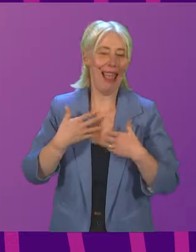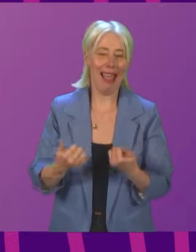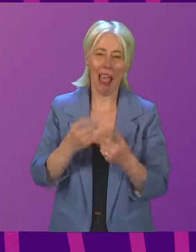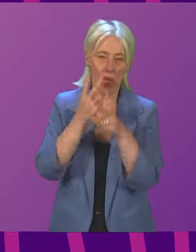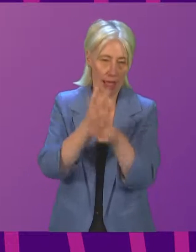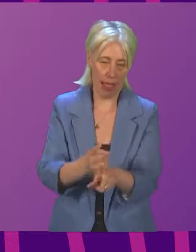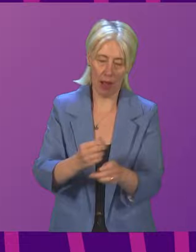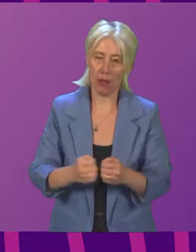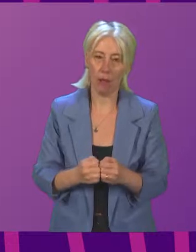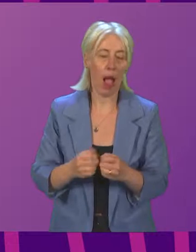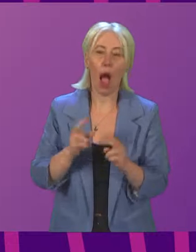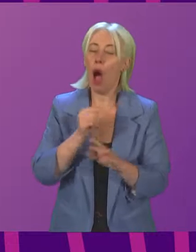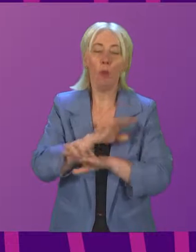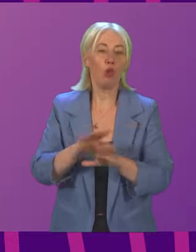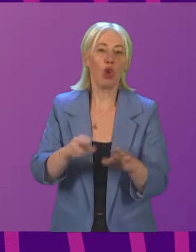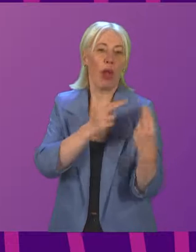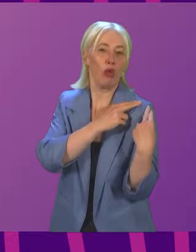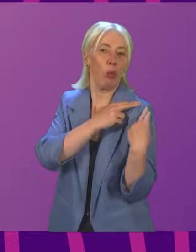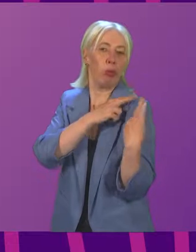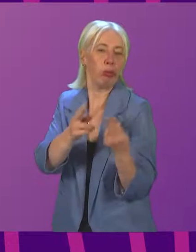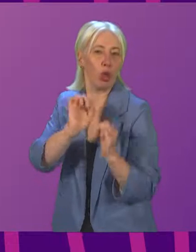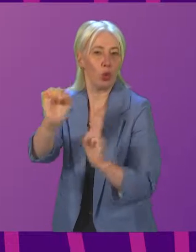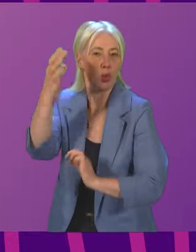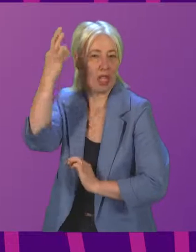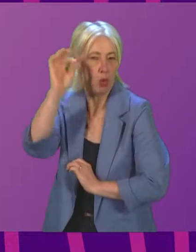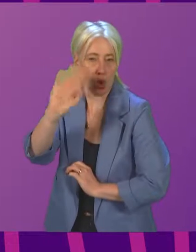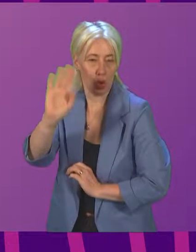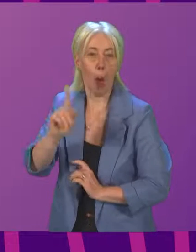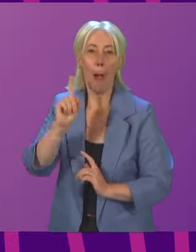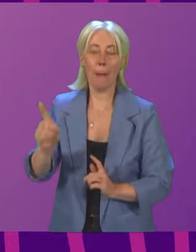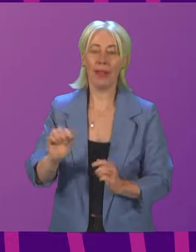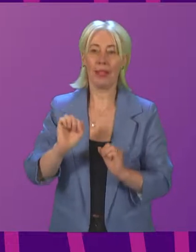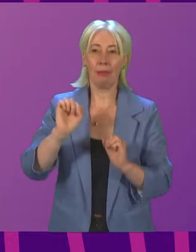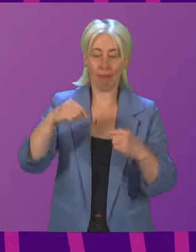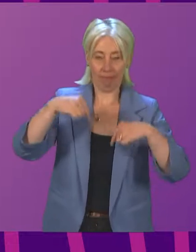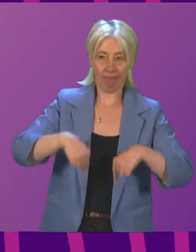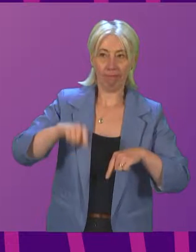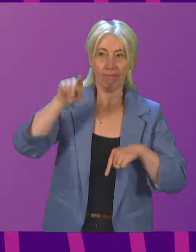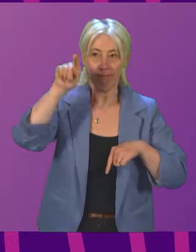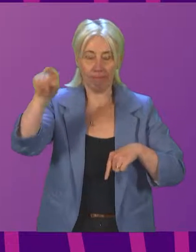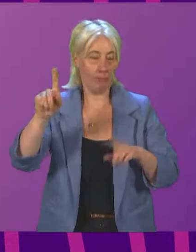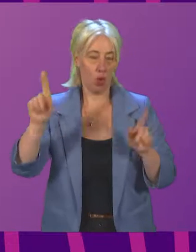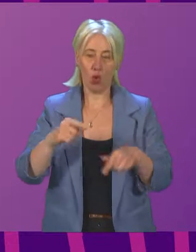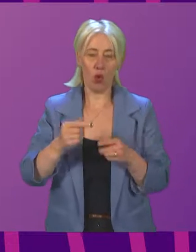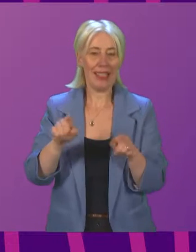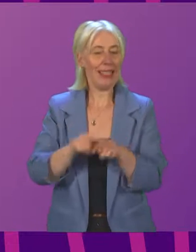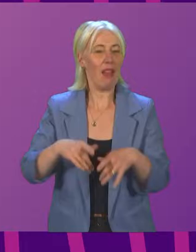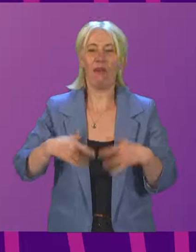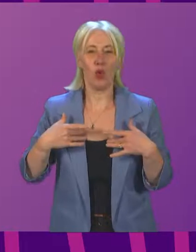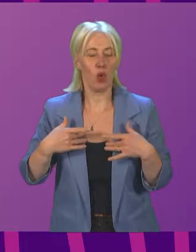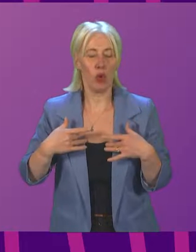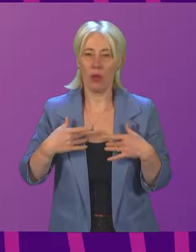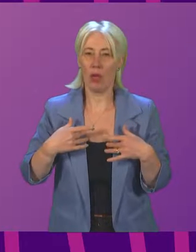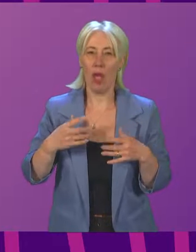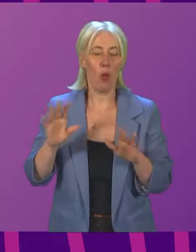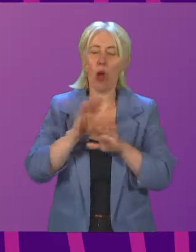shift the burden onto local authorities, but we do not share the view that bylaws cannot be used, and we will work with